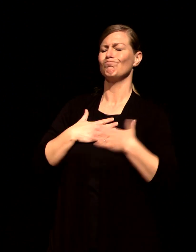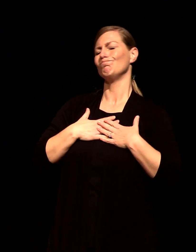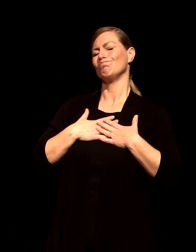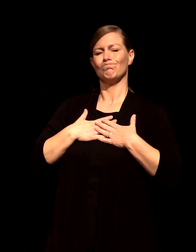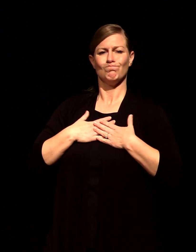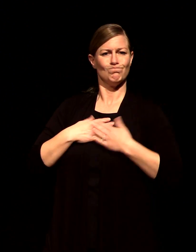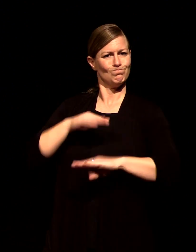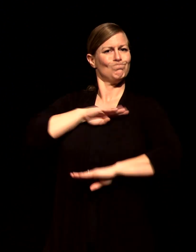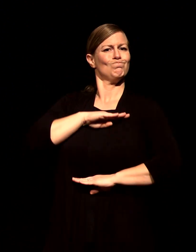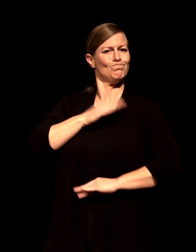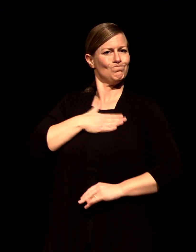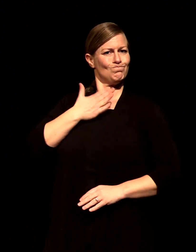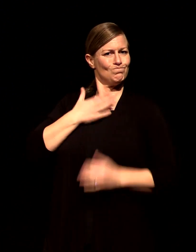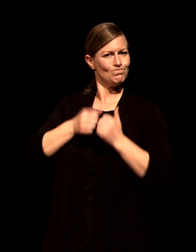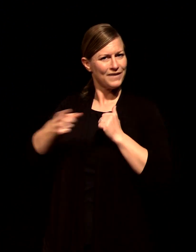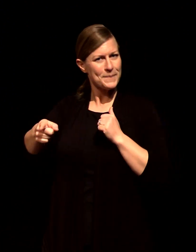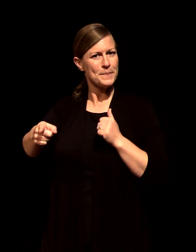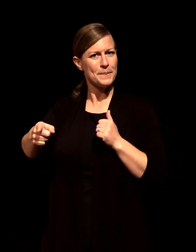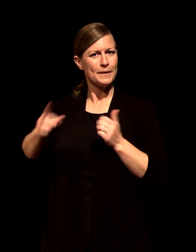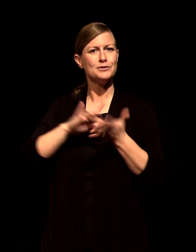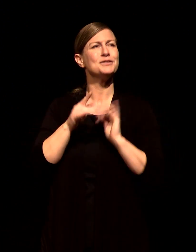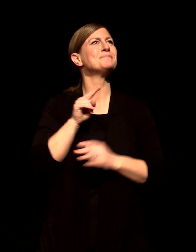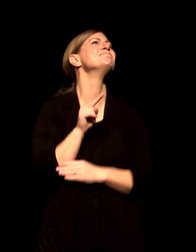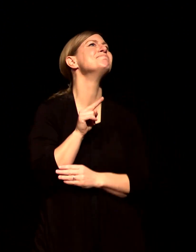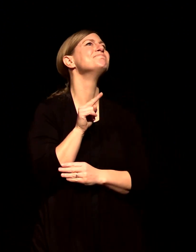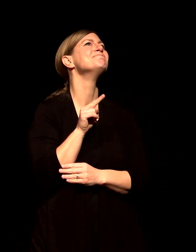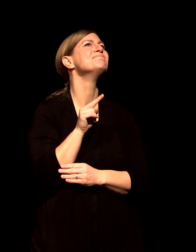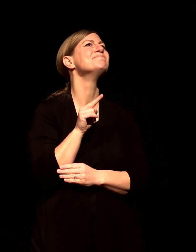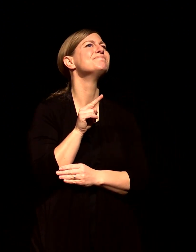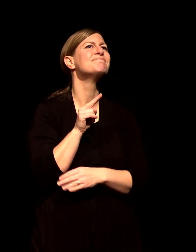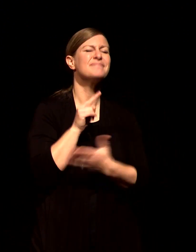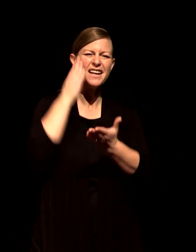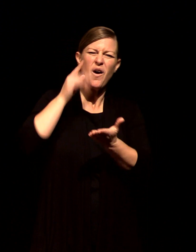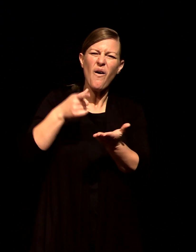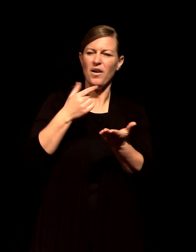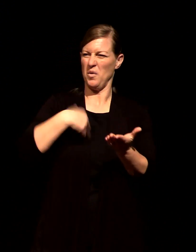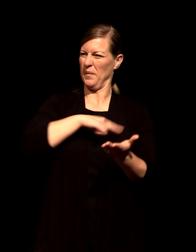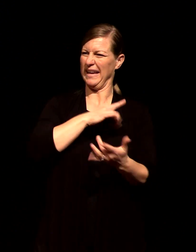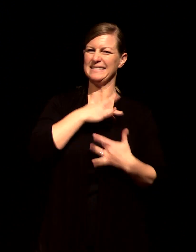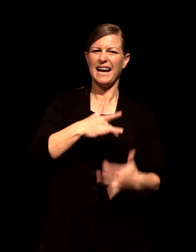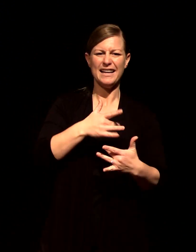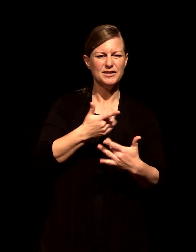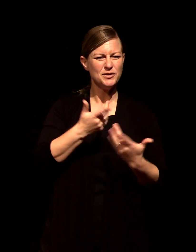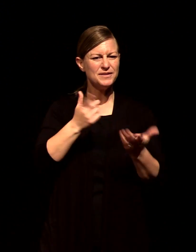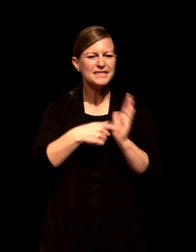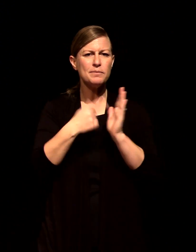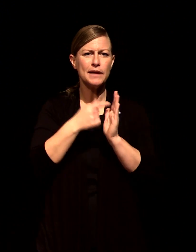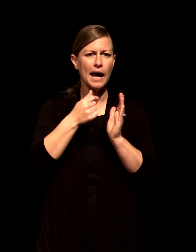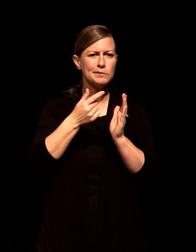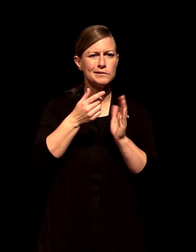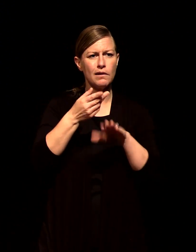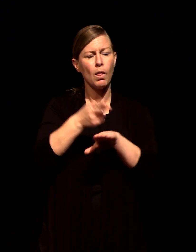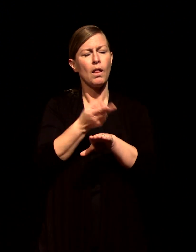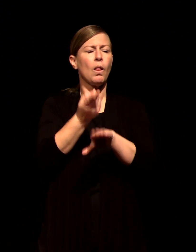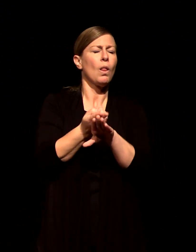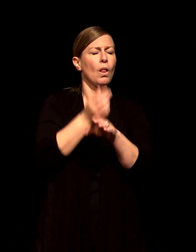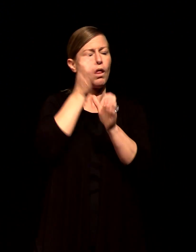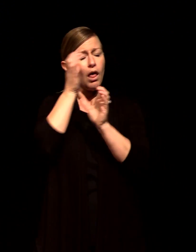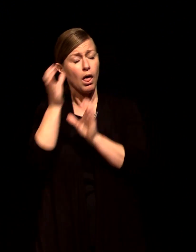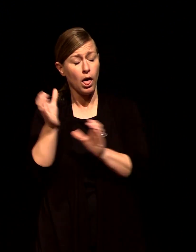Jesus never lost sleep replaying the many mistakes of his life that's joy but